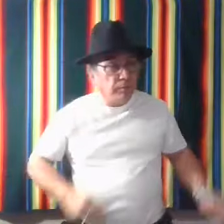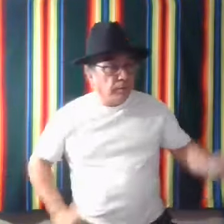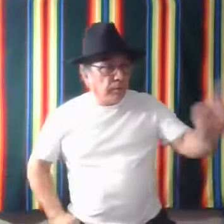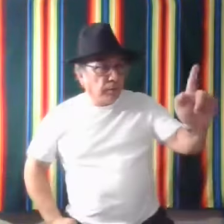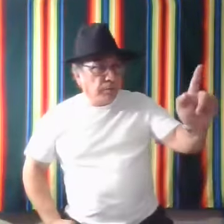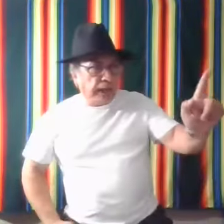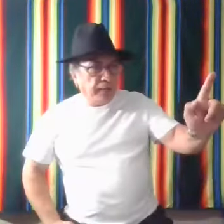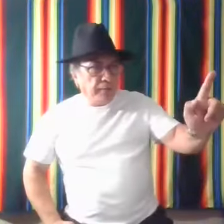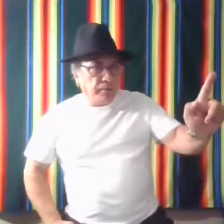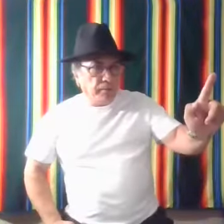Man.